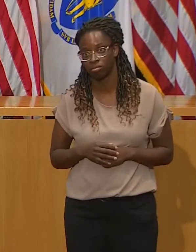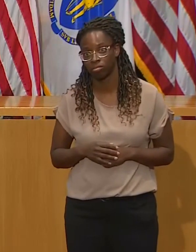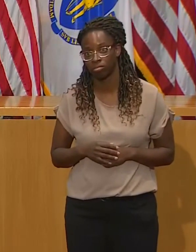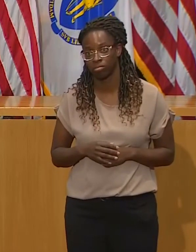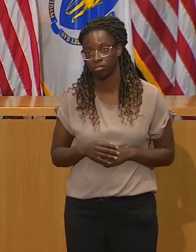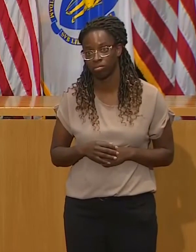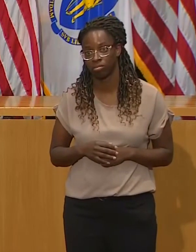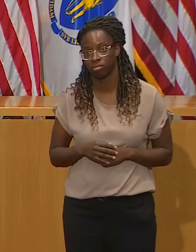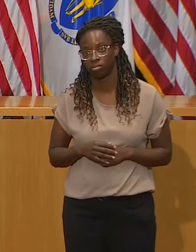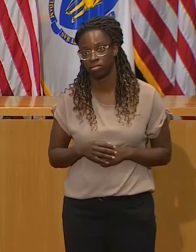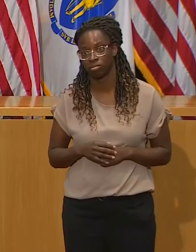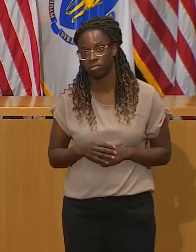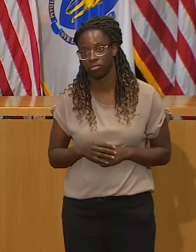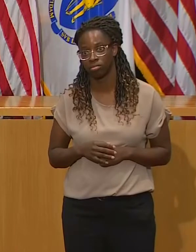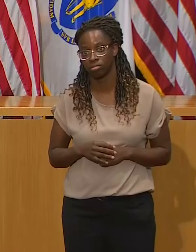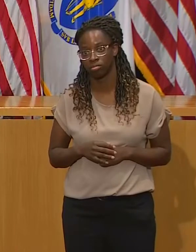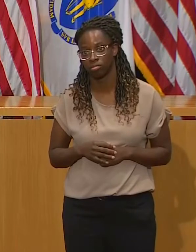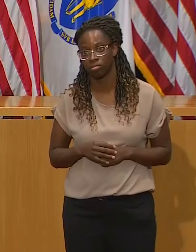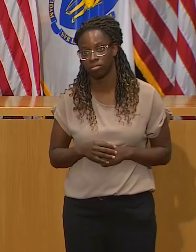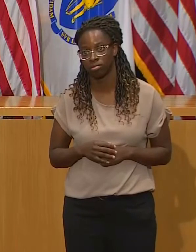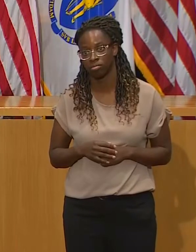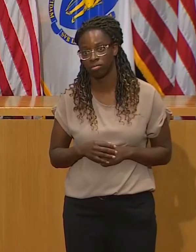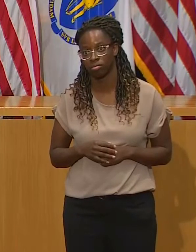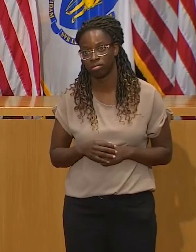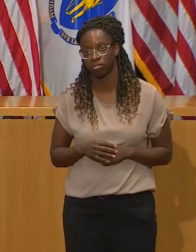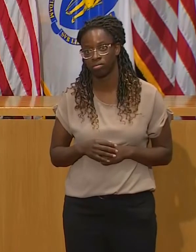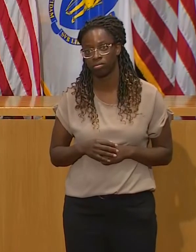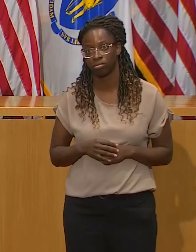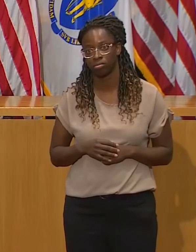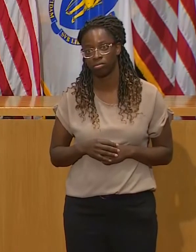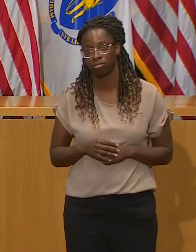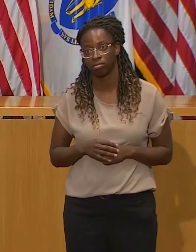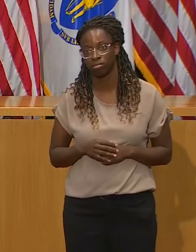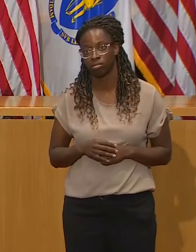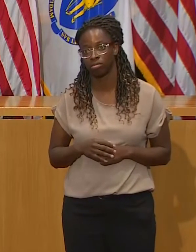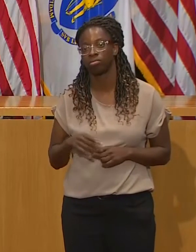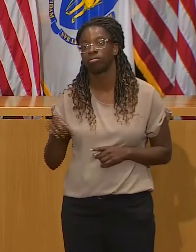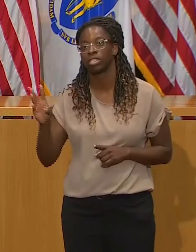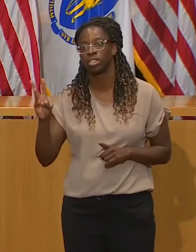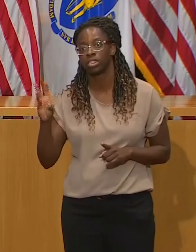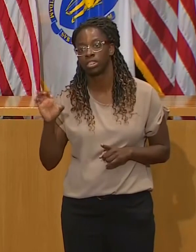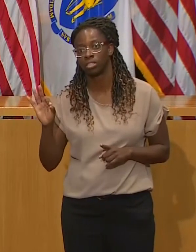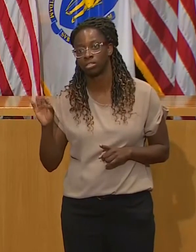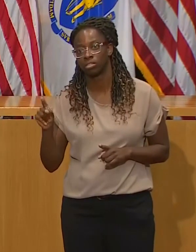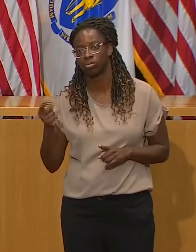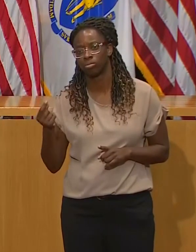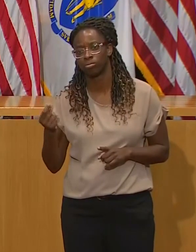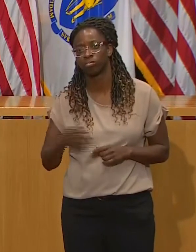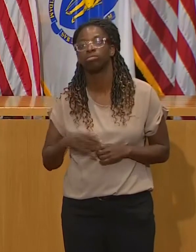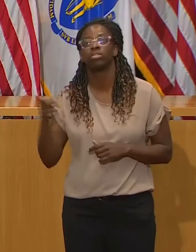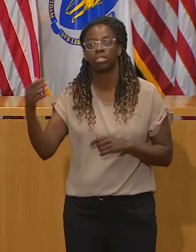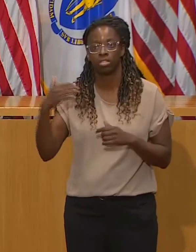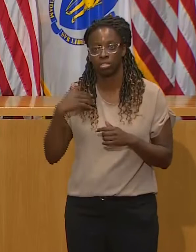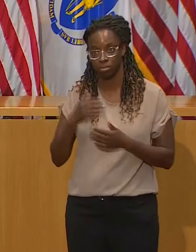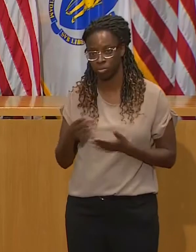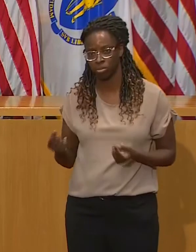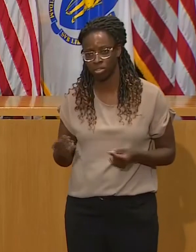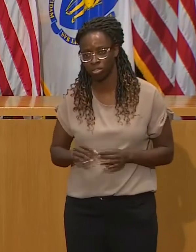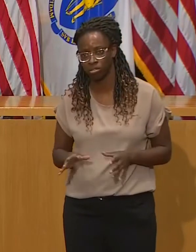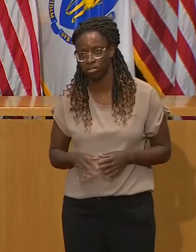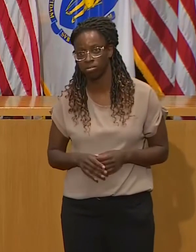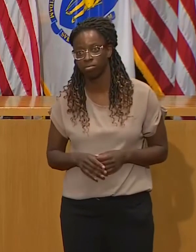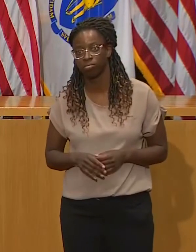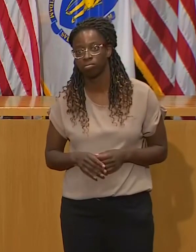that have been coming in since September. So, have classes every week of about 35 to 50 a week